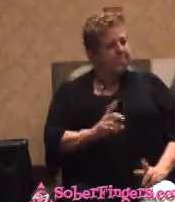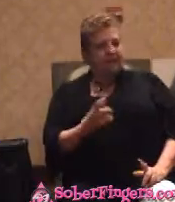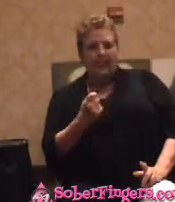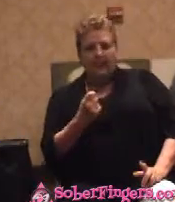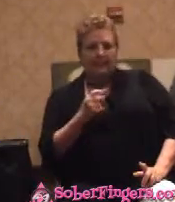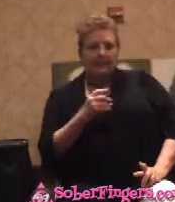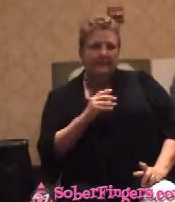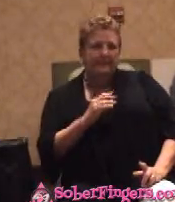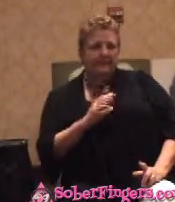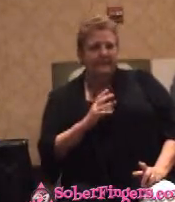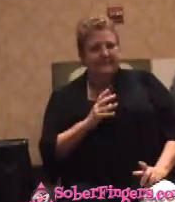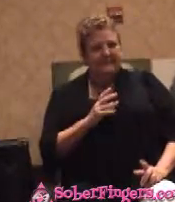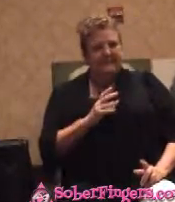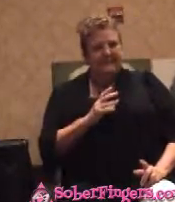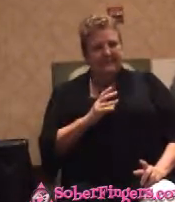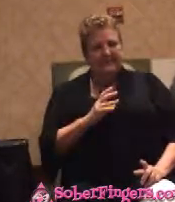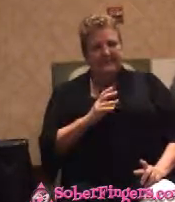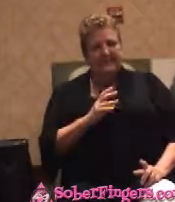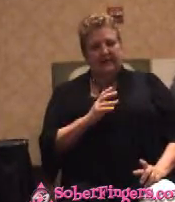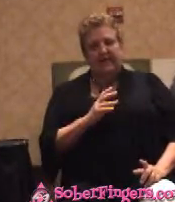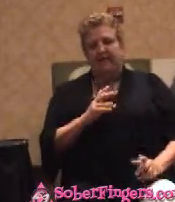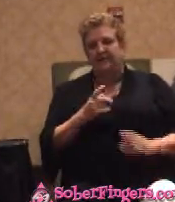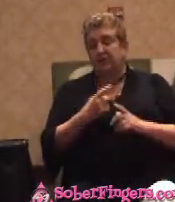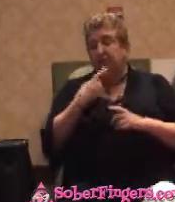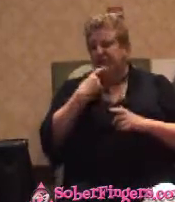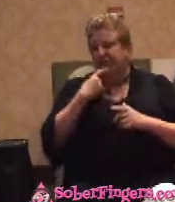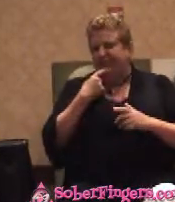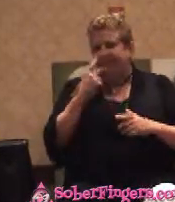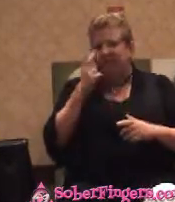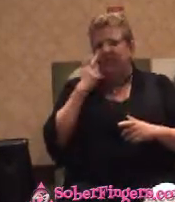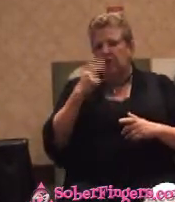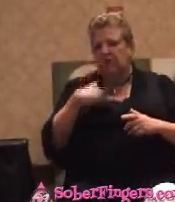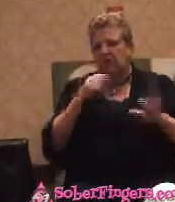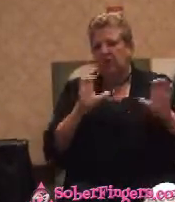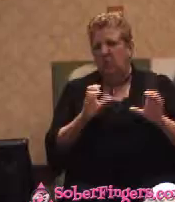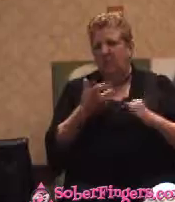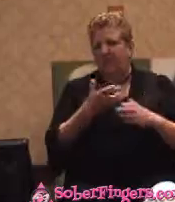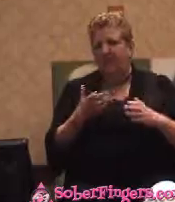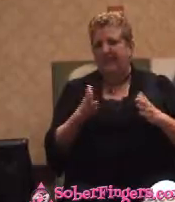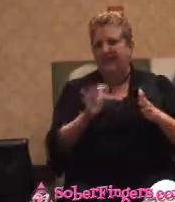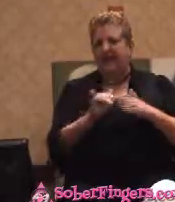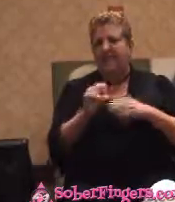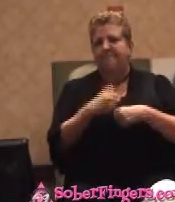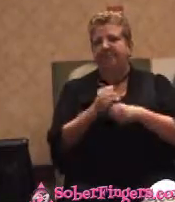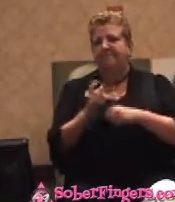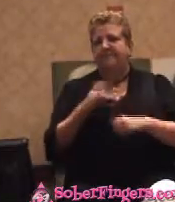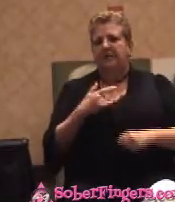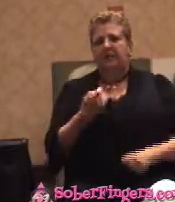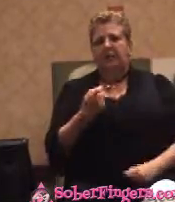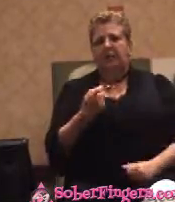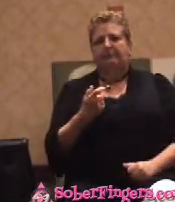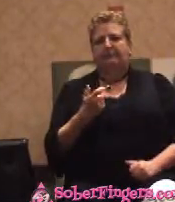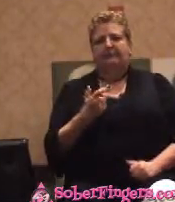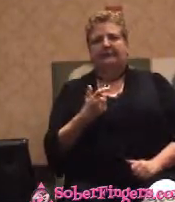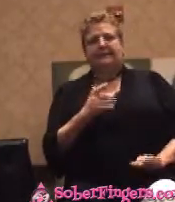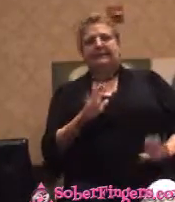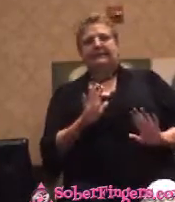I don't know. She said she saw me doing some things that made her a little cautious and dealing with me. That I might not be a good